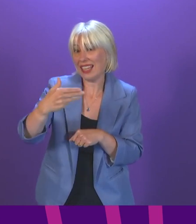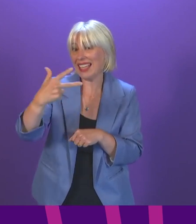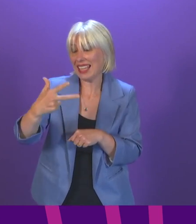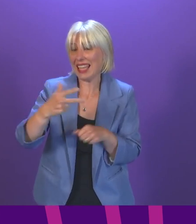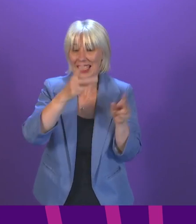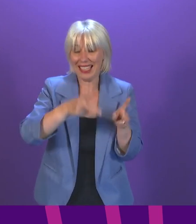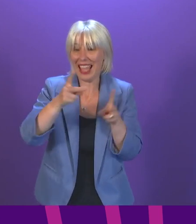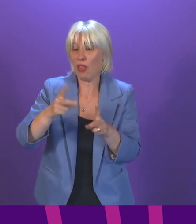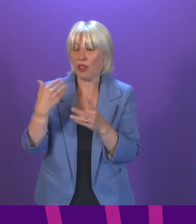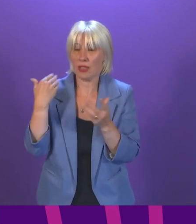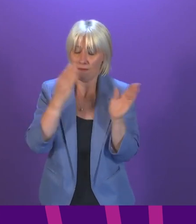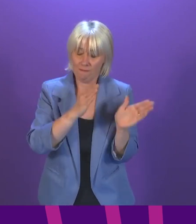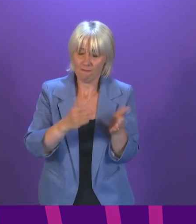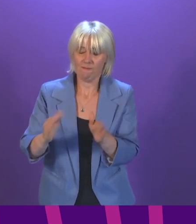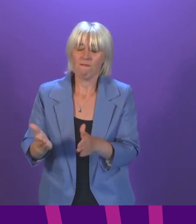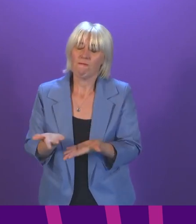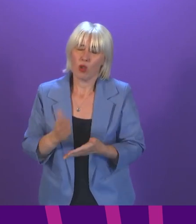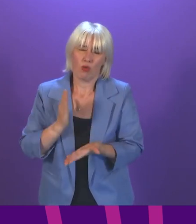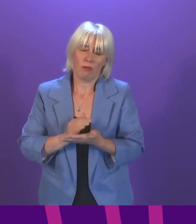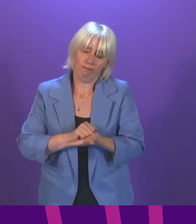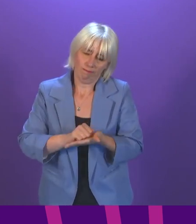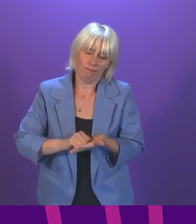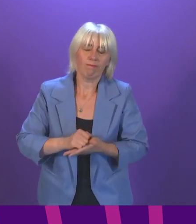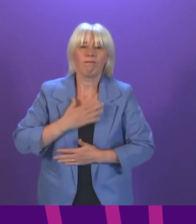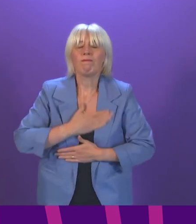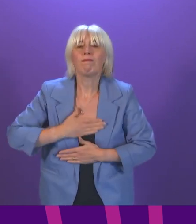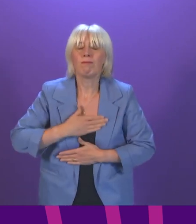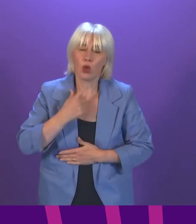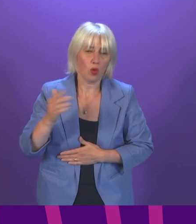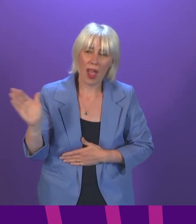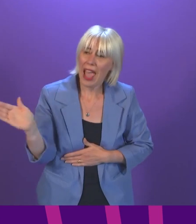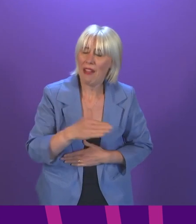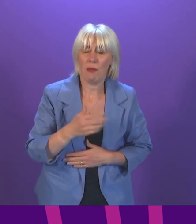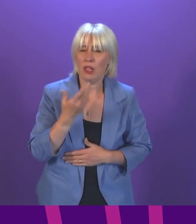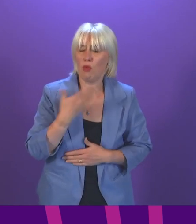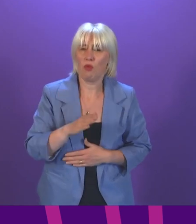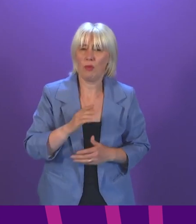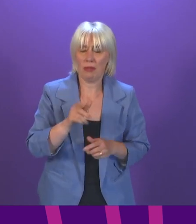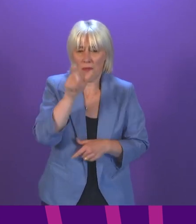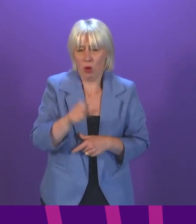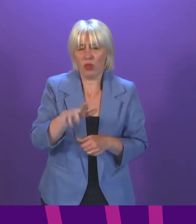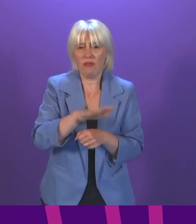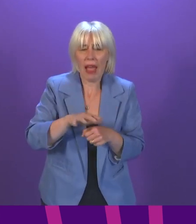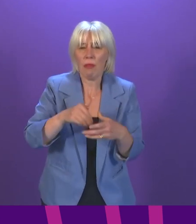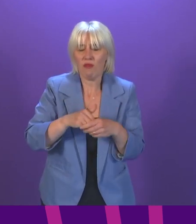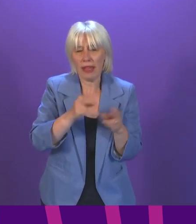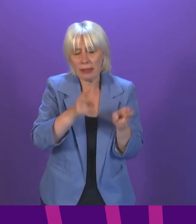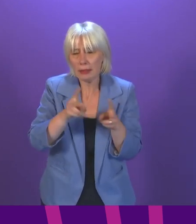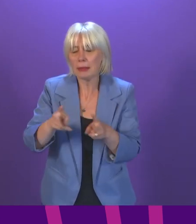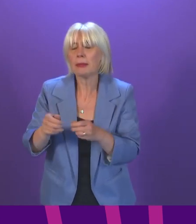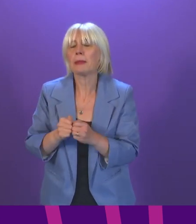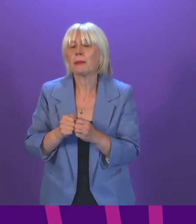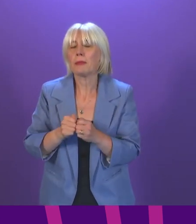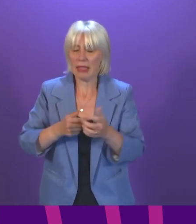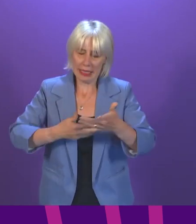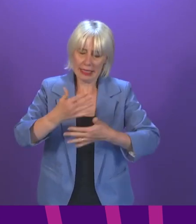and as always my sincerest condolences are with everyone who has lost a loved one. These figures show clearly that we